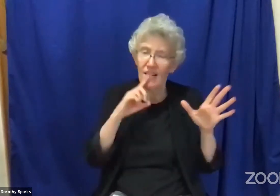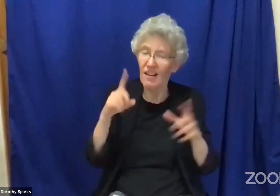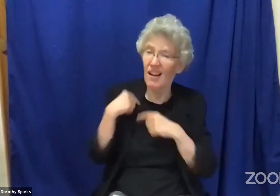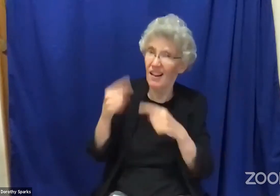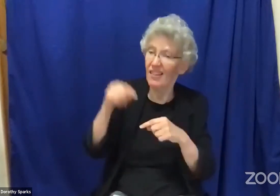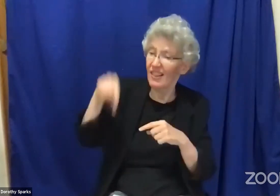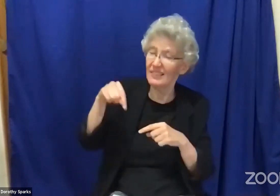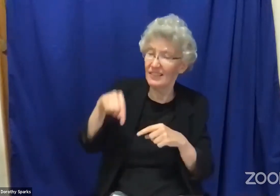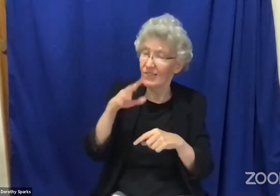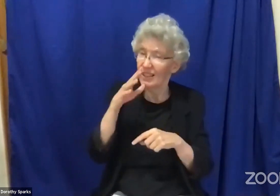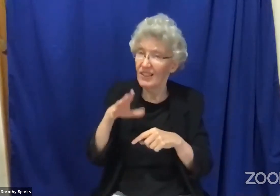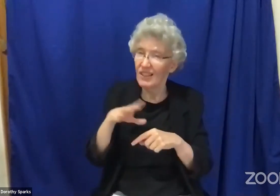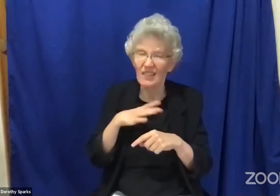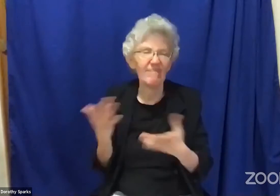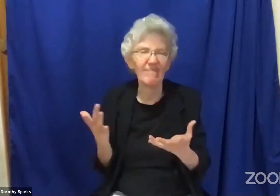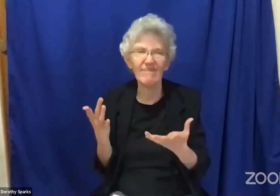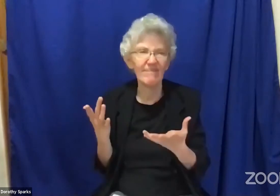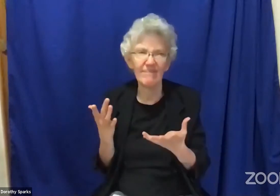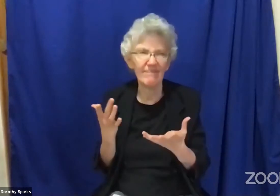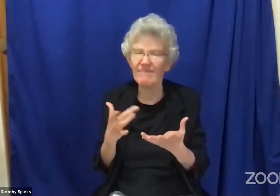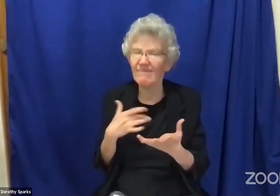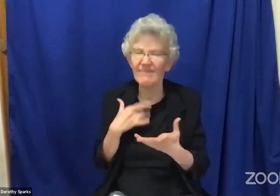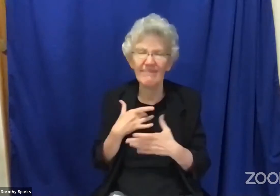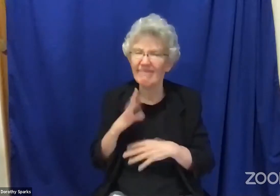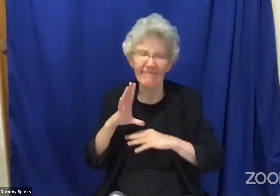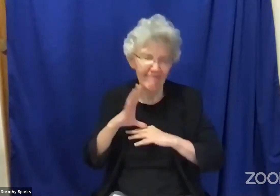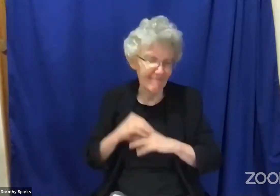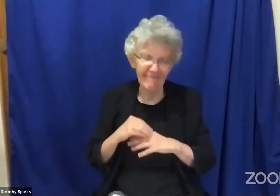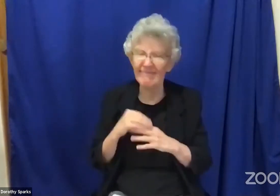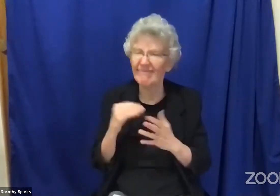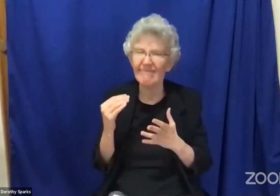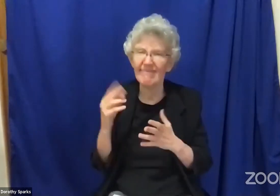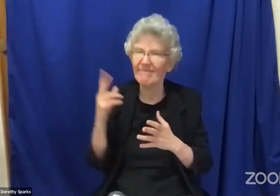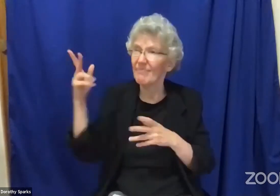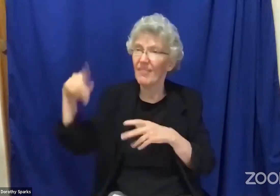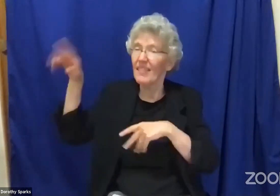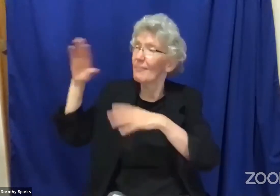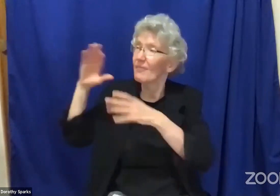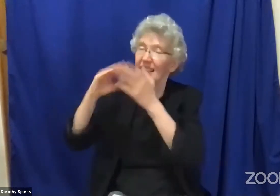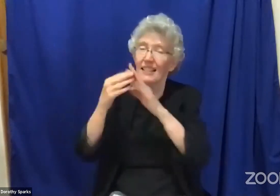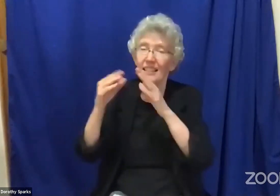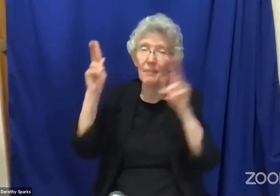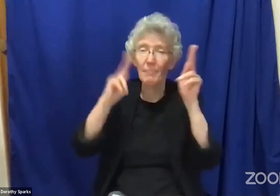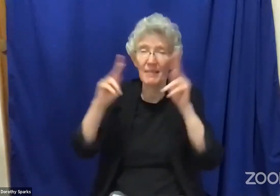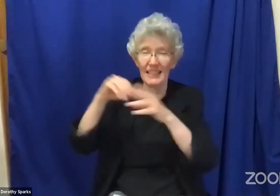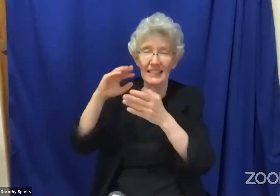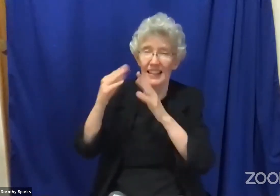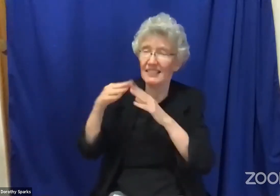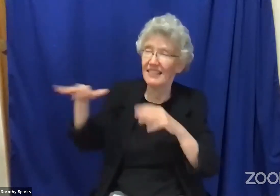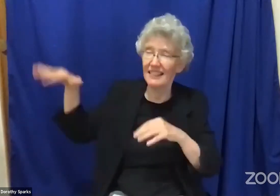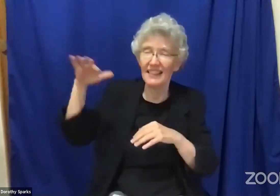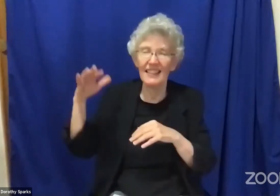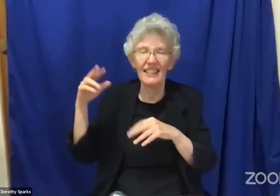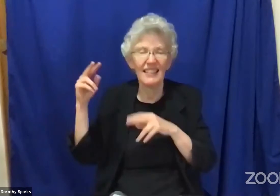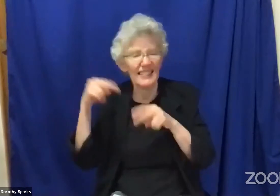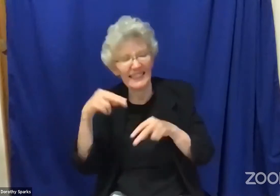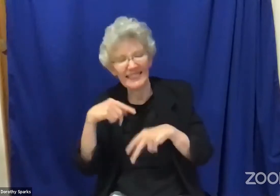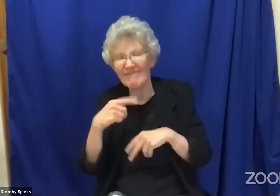many wisdom a lot of wisdom with her and so she was inspired by this and ran back to town